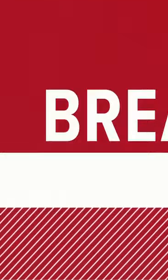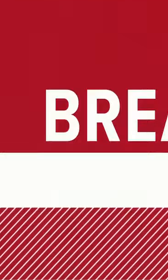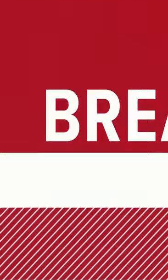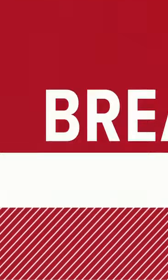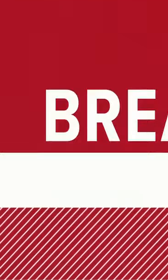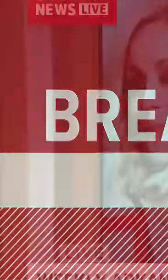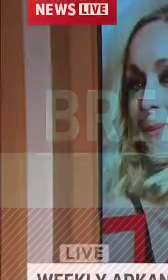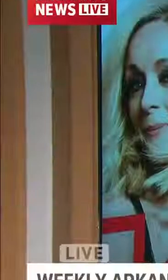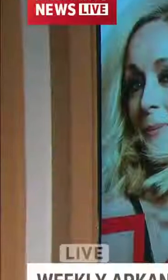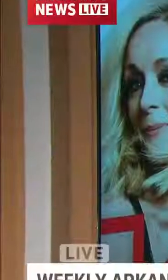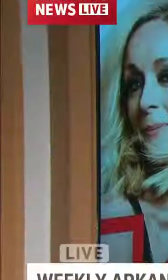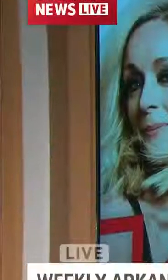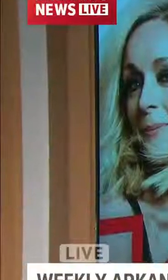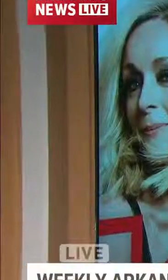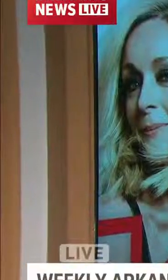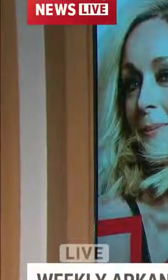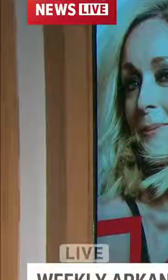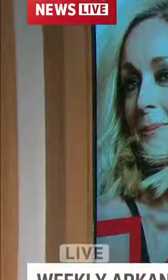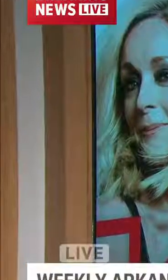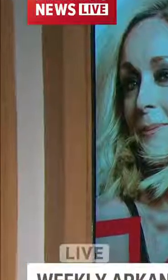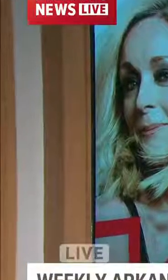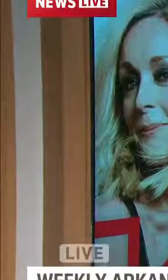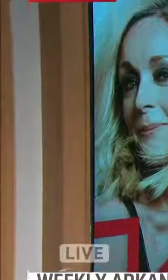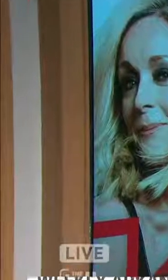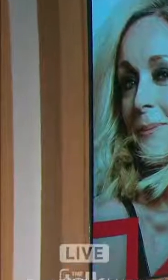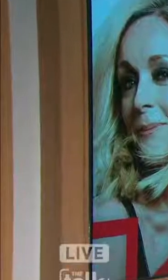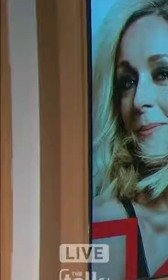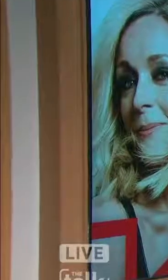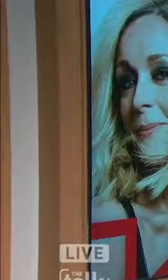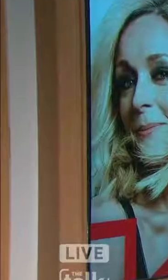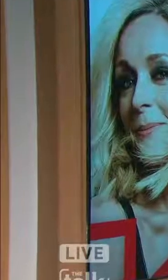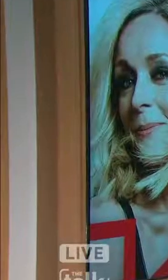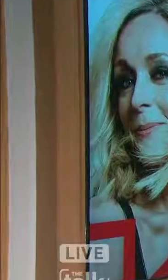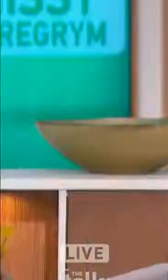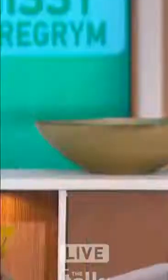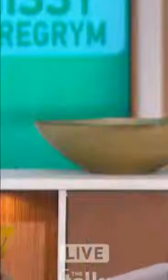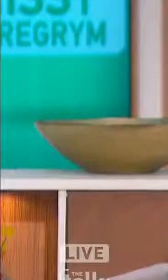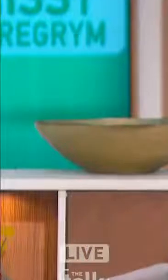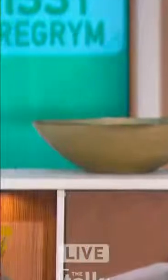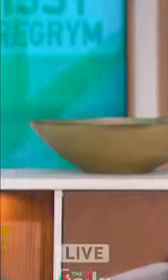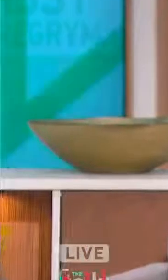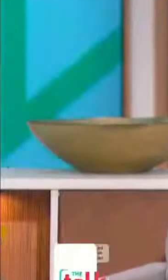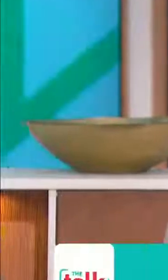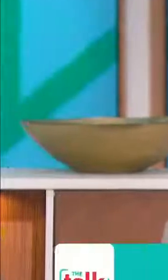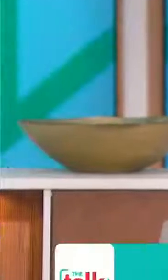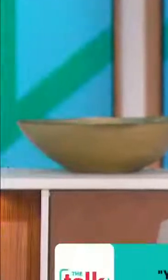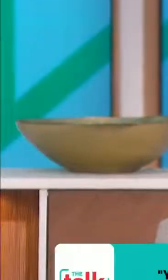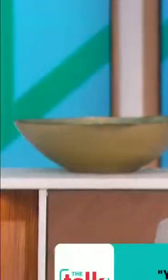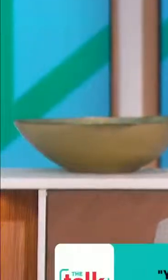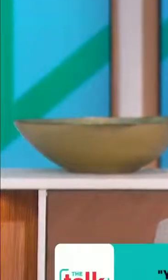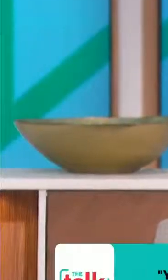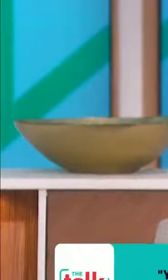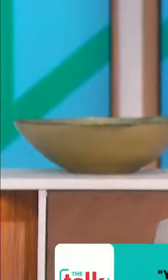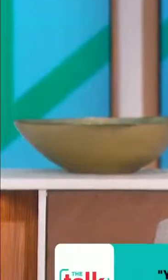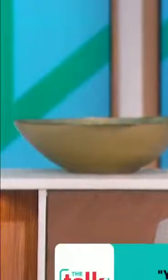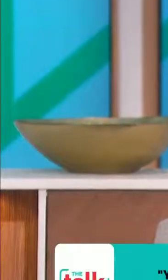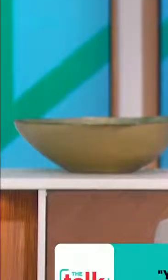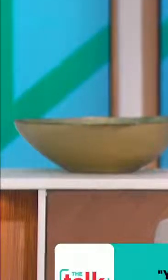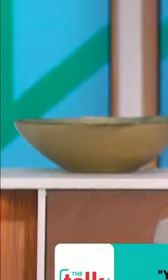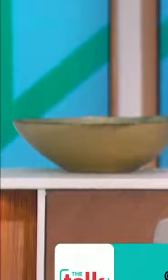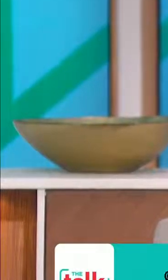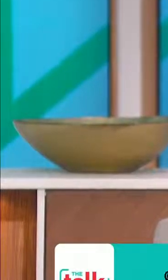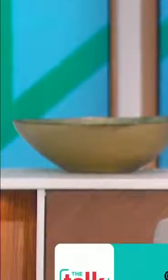And on Friday, we'll talk with one of the stars from the CBS crime drama, FBI, Missy Peregrim. And be sure to always tune in to see what we're talking about here